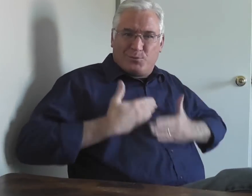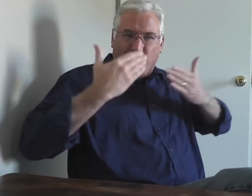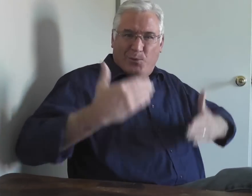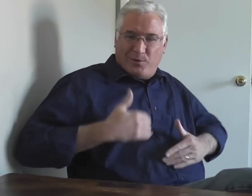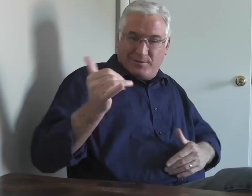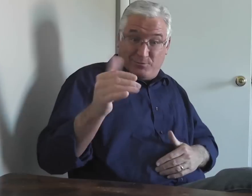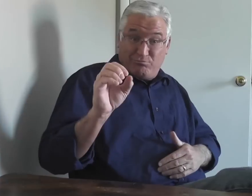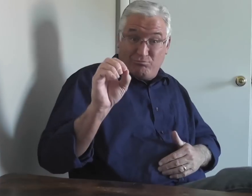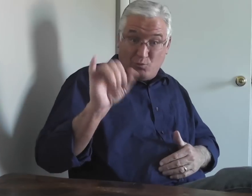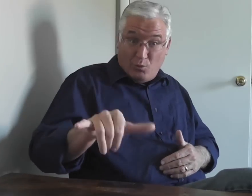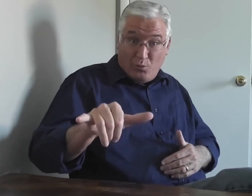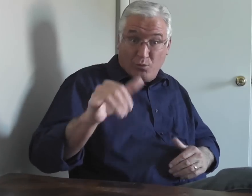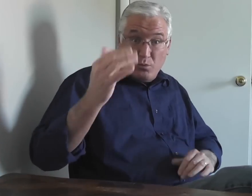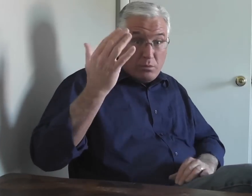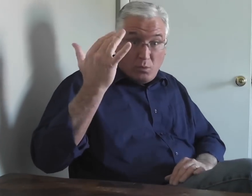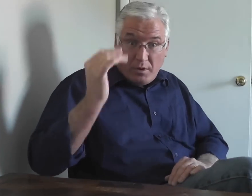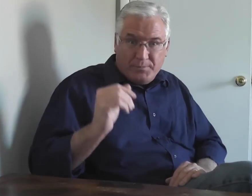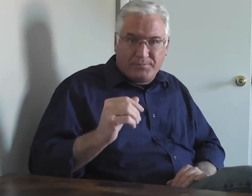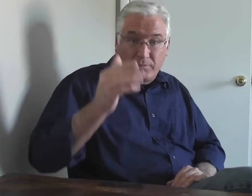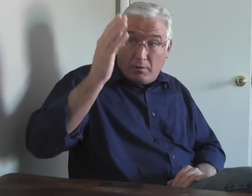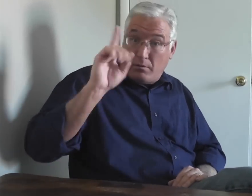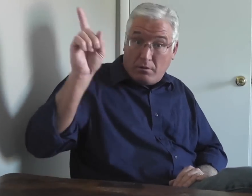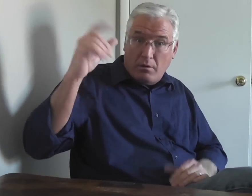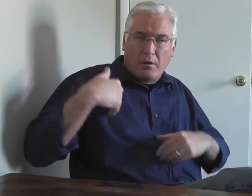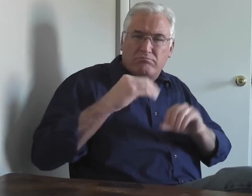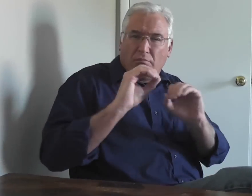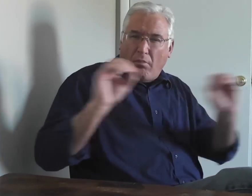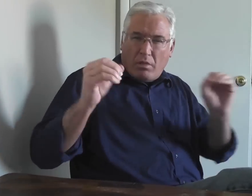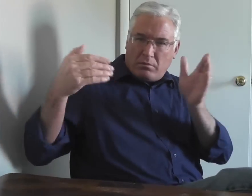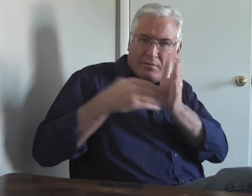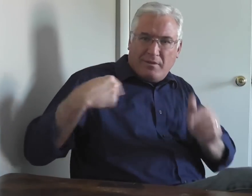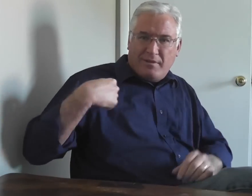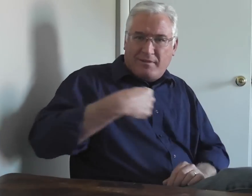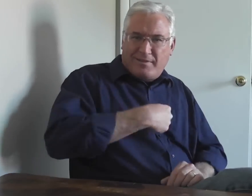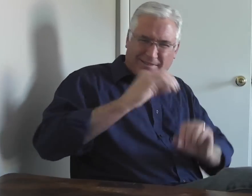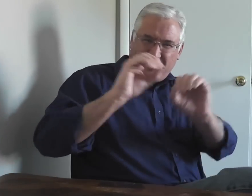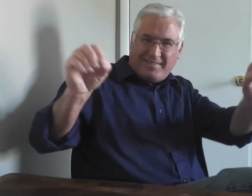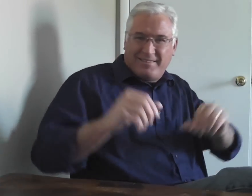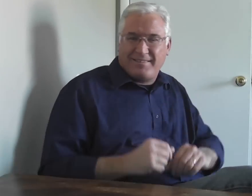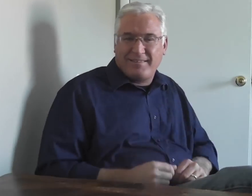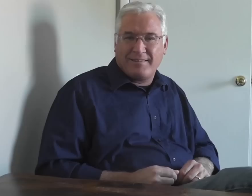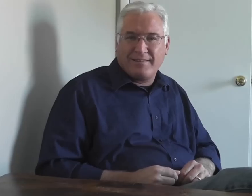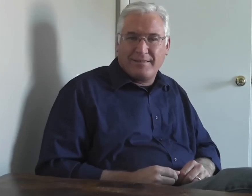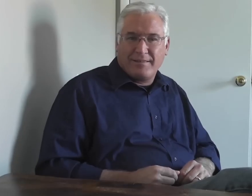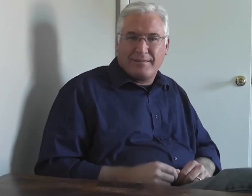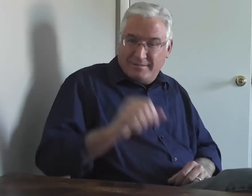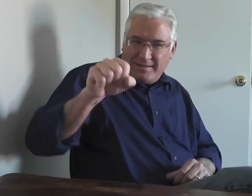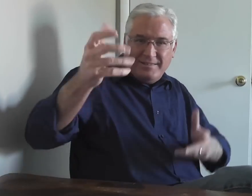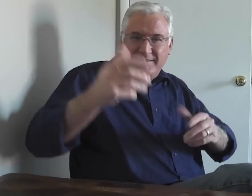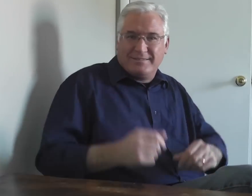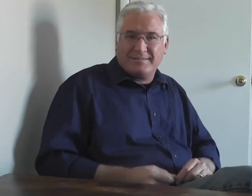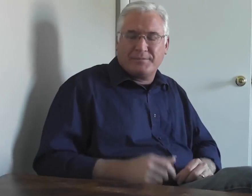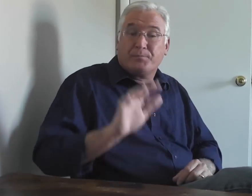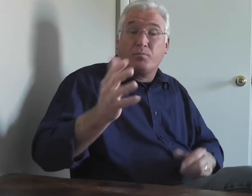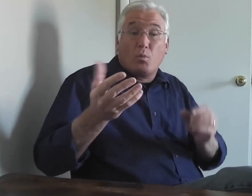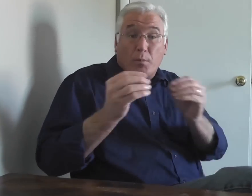We can still have joy. Why? Because God has no condemnation against us. Yes.